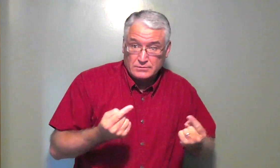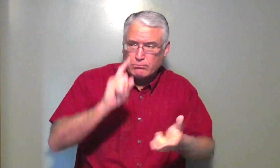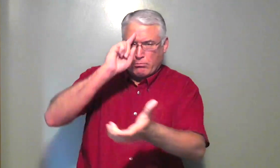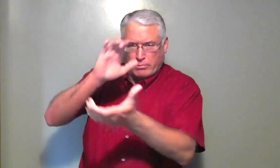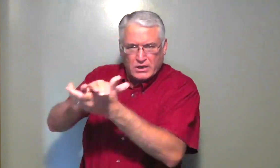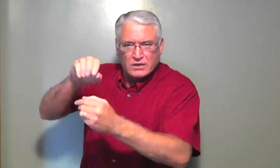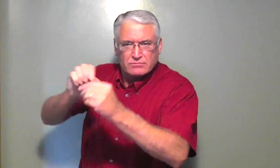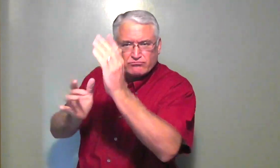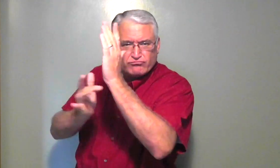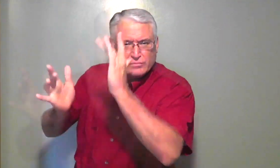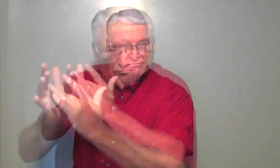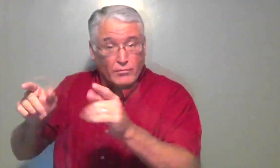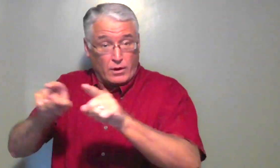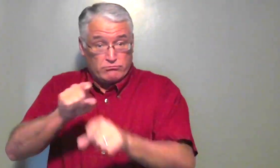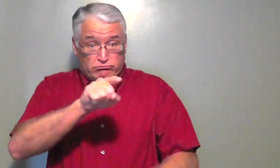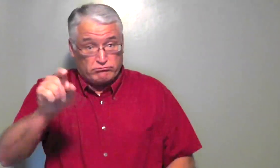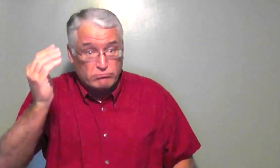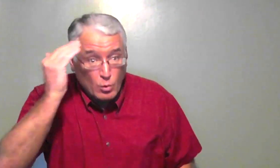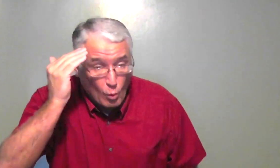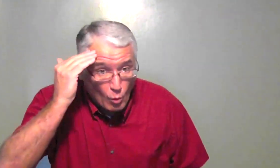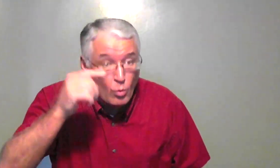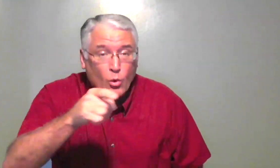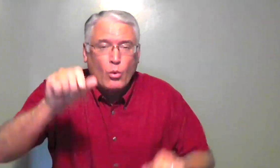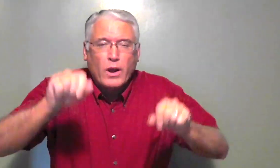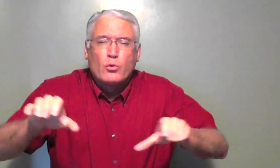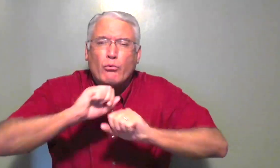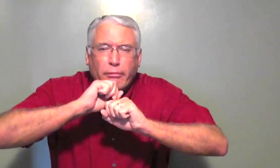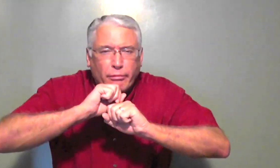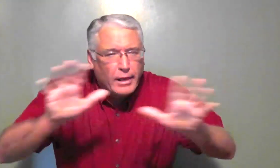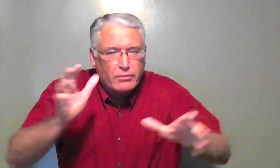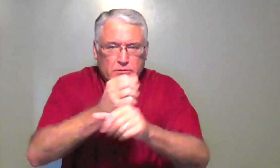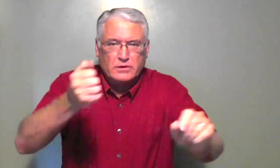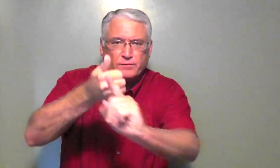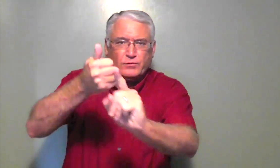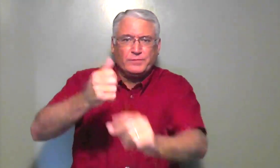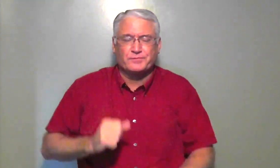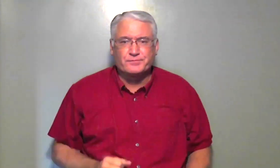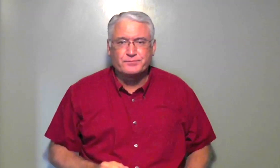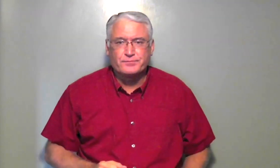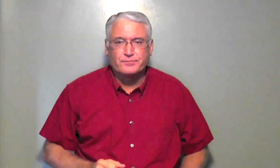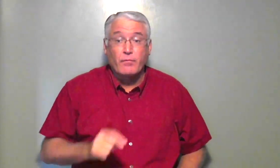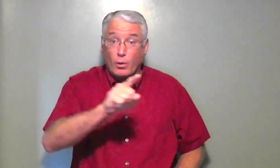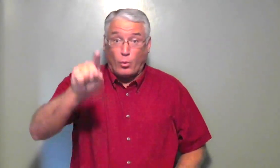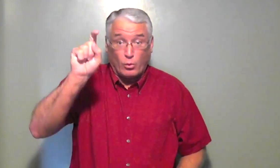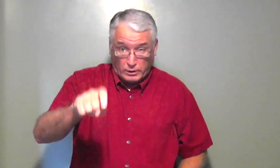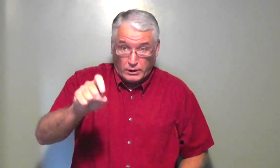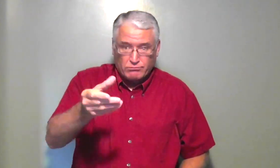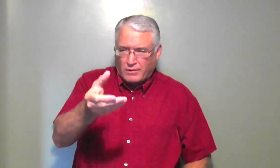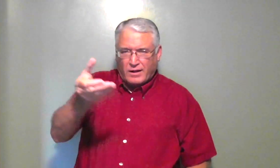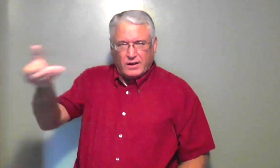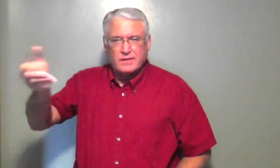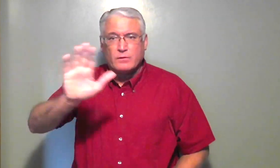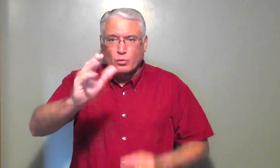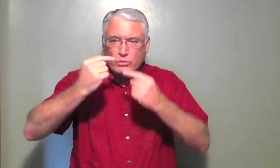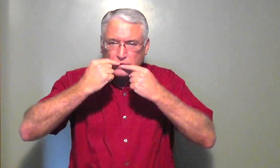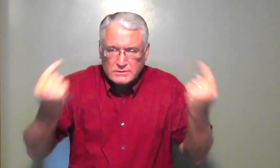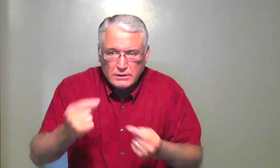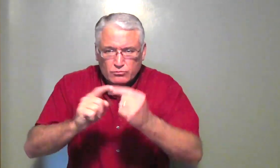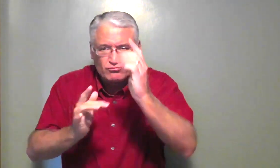your sins and believe in him. You know that you can't do anything to save yourself. You need to give your sins